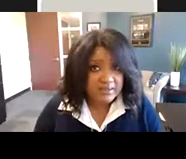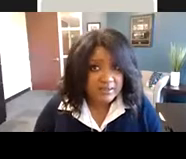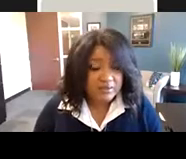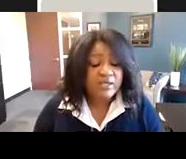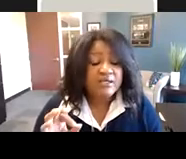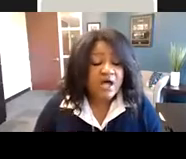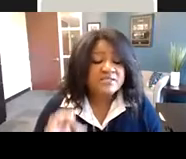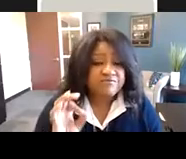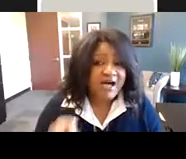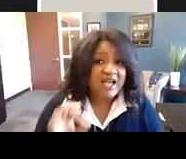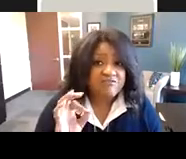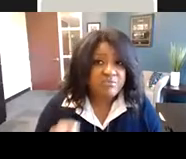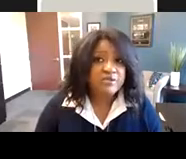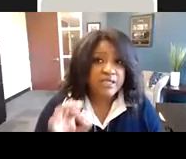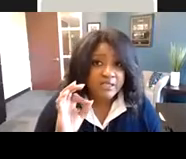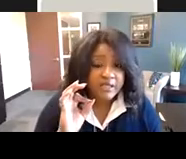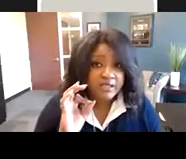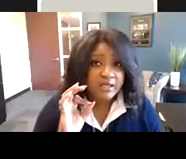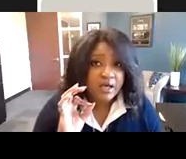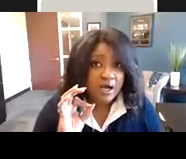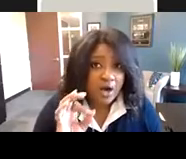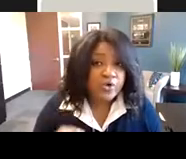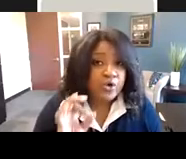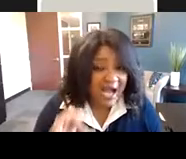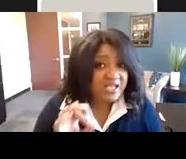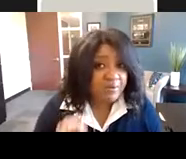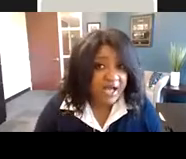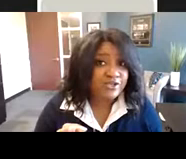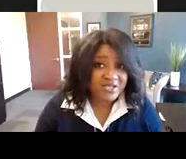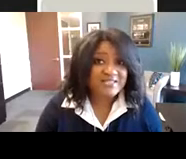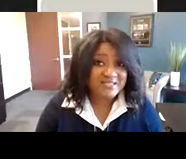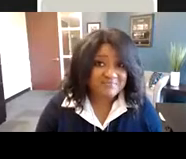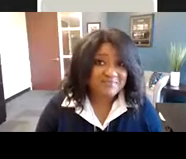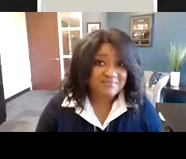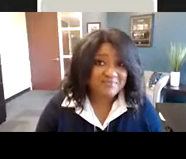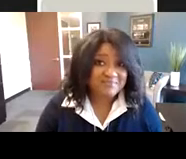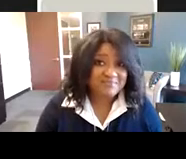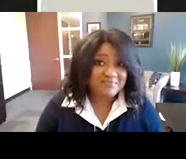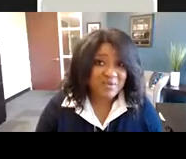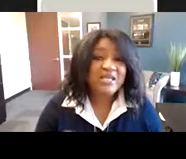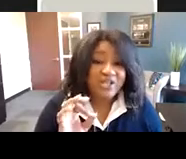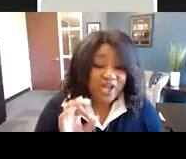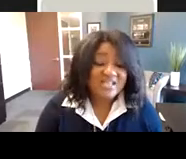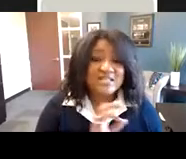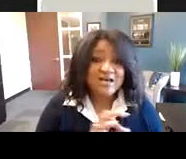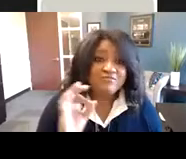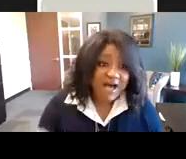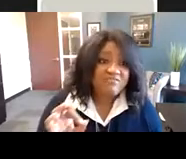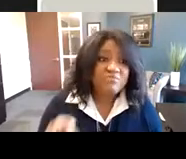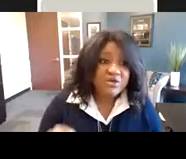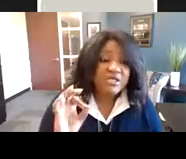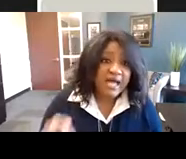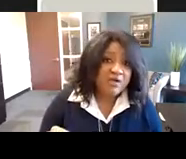We lost 5 million owner-occupied units. We lost